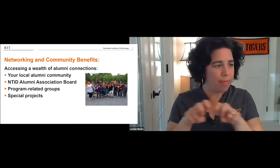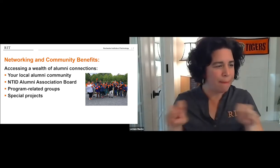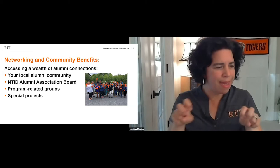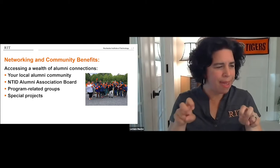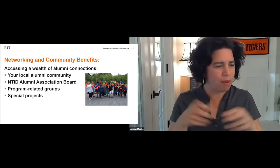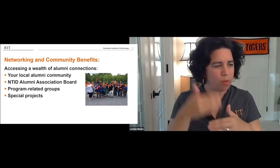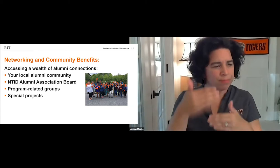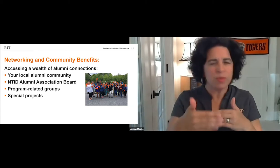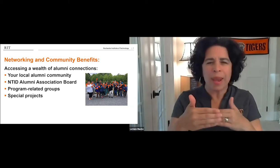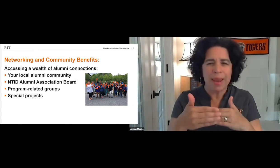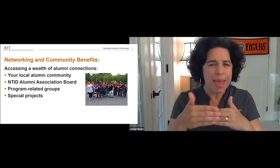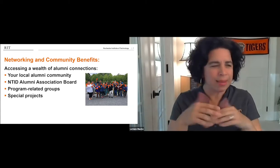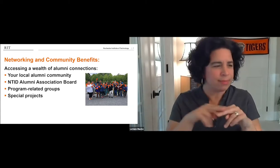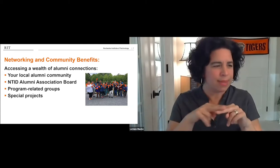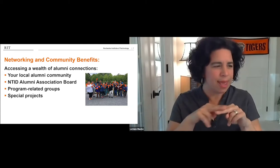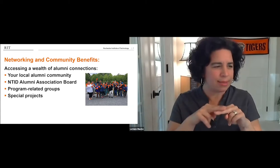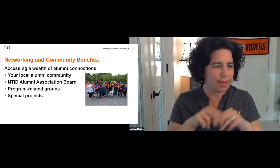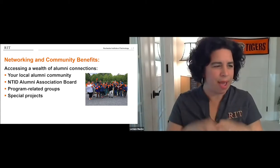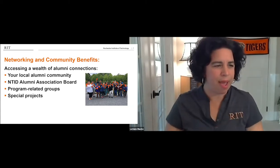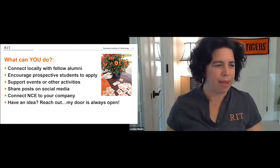All right, last one and then we'll jump to the panel.